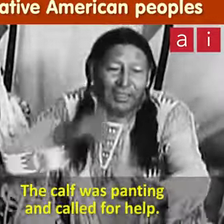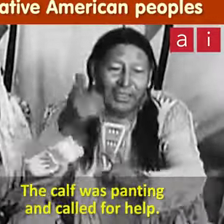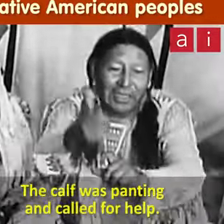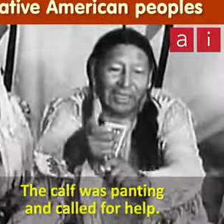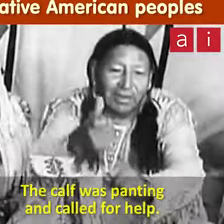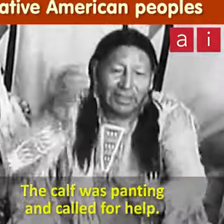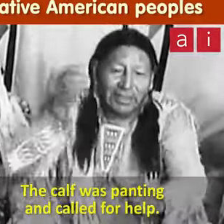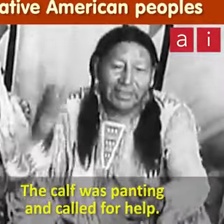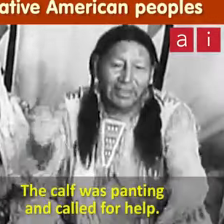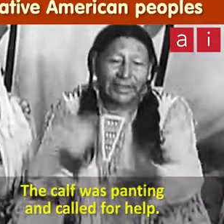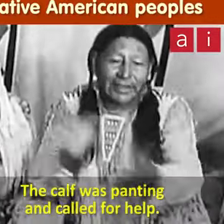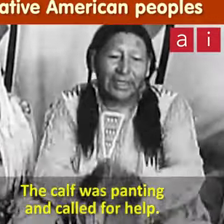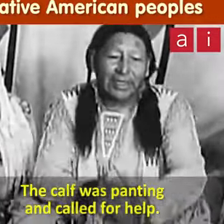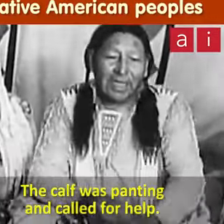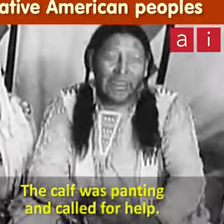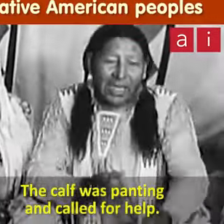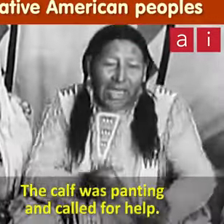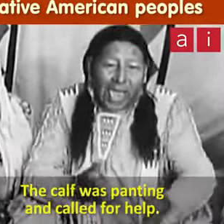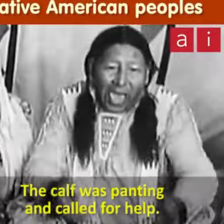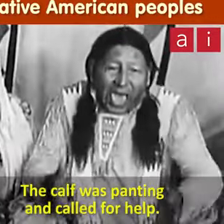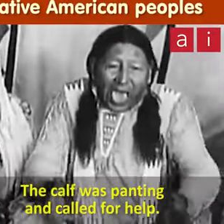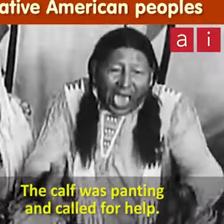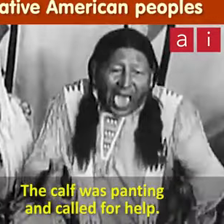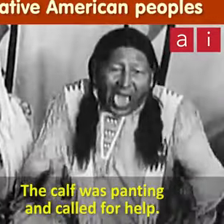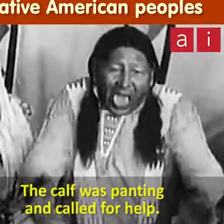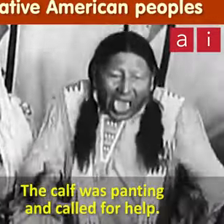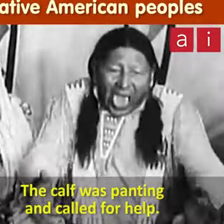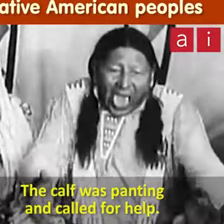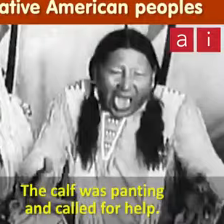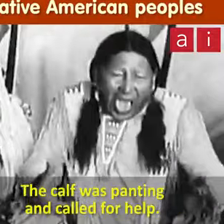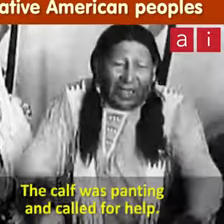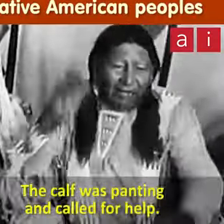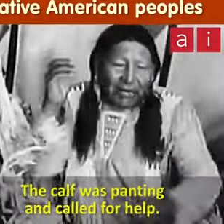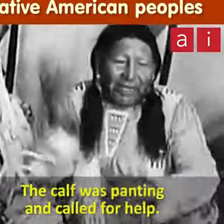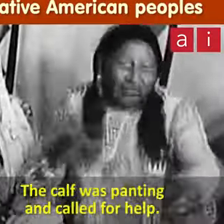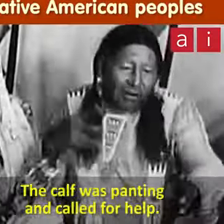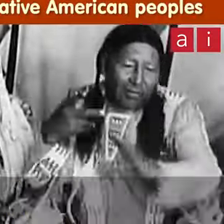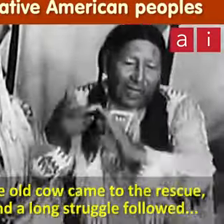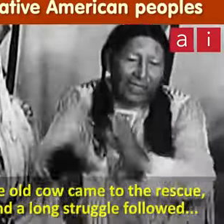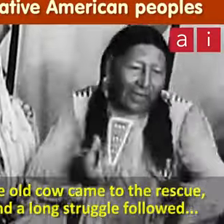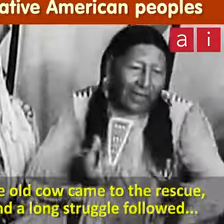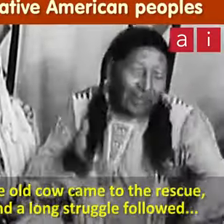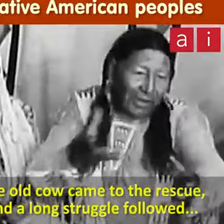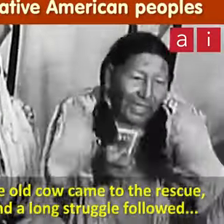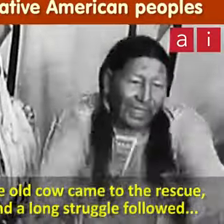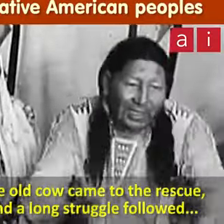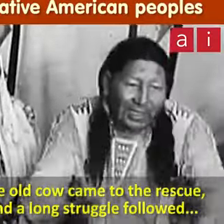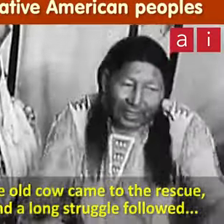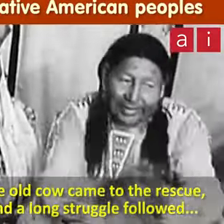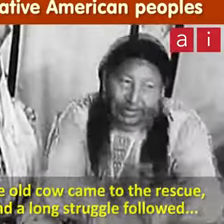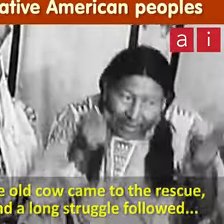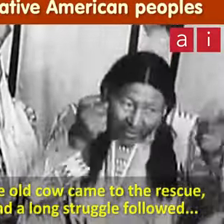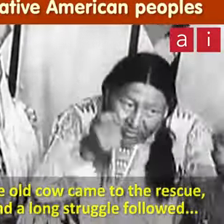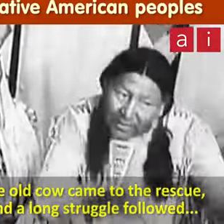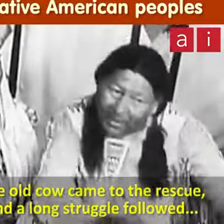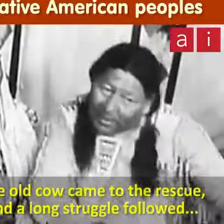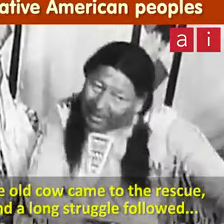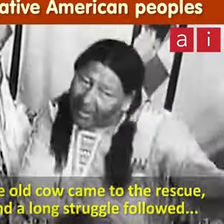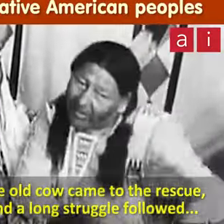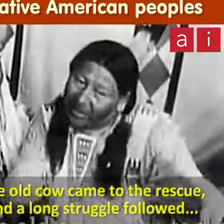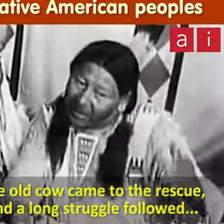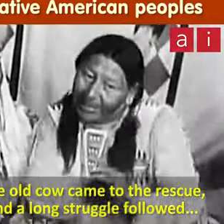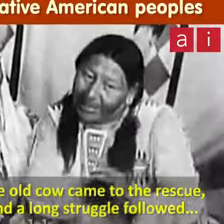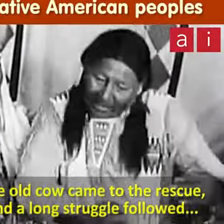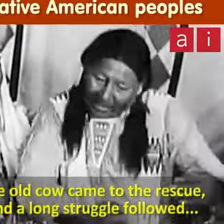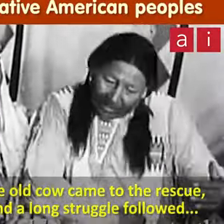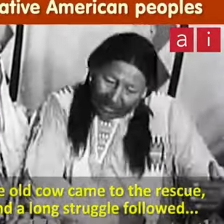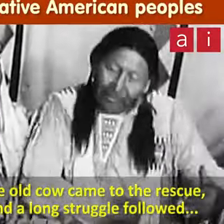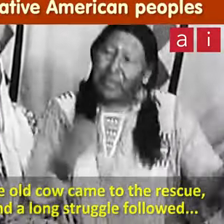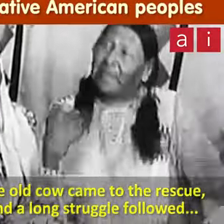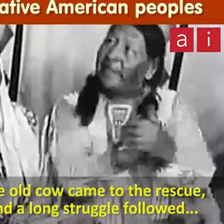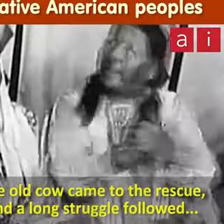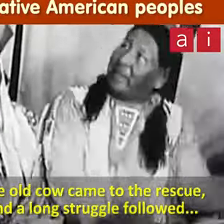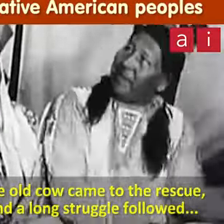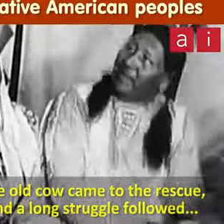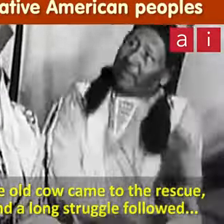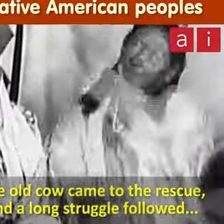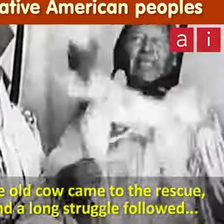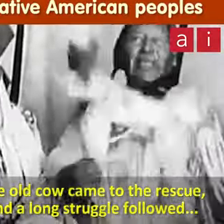The cat was thinning and falls without. The old cow came to the left to see a long-spent of